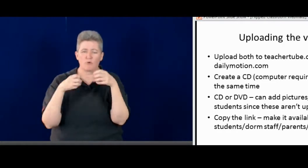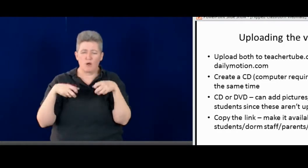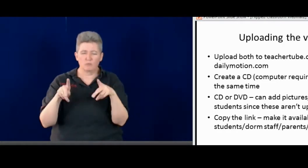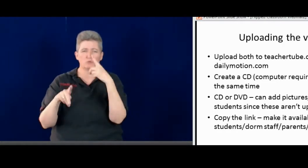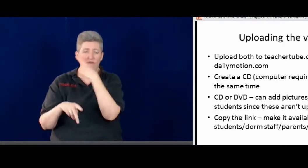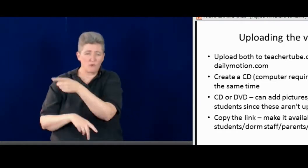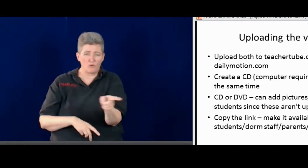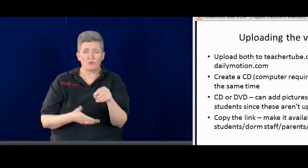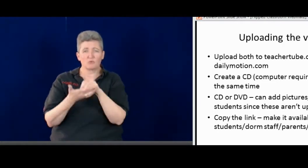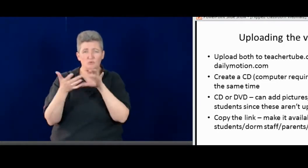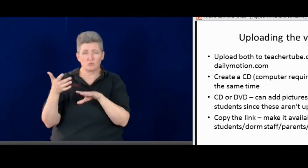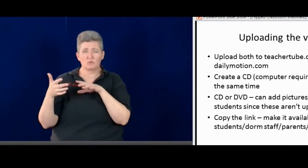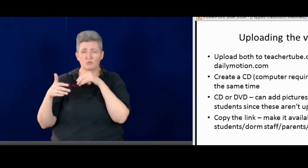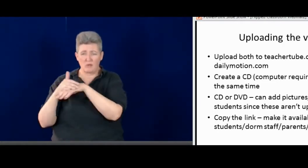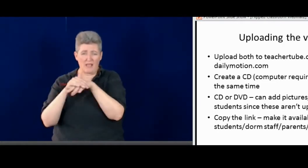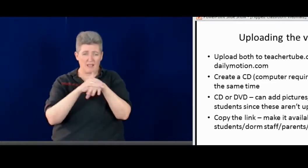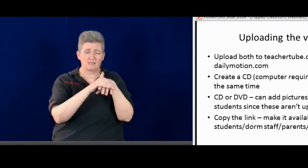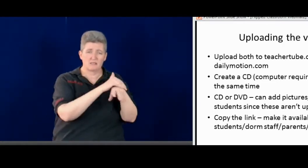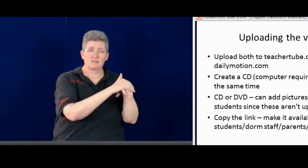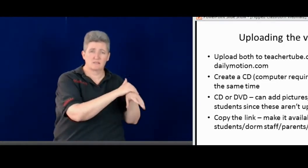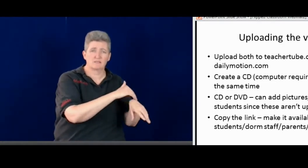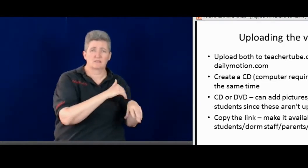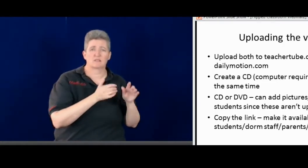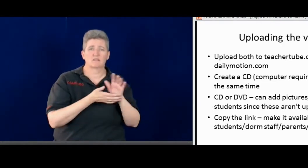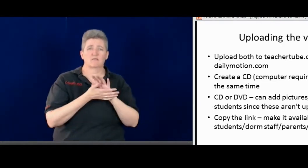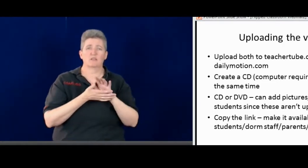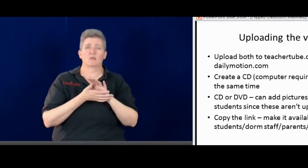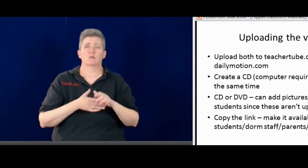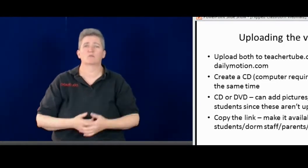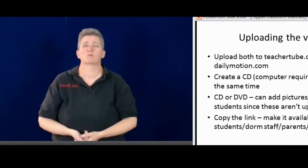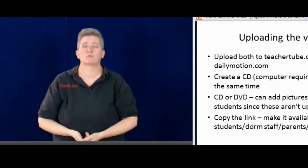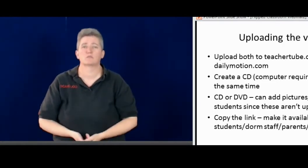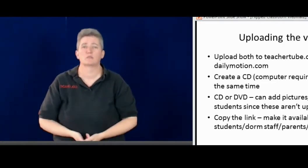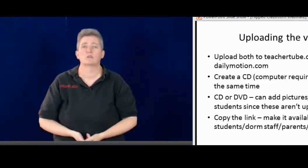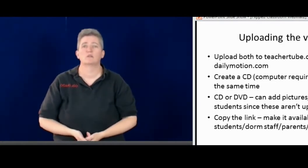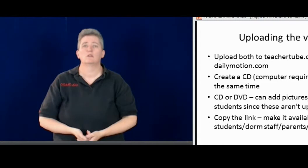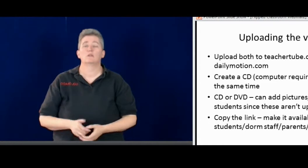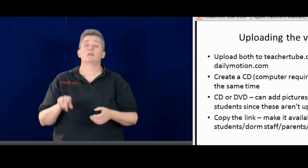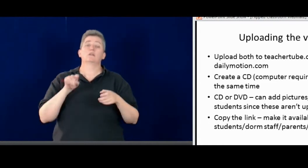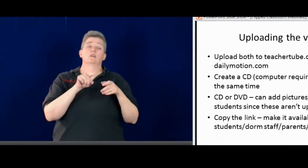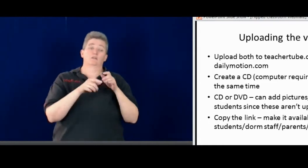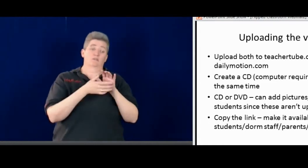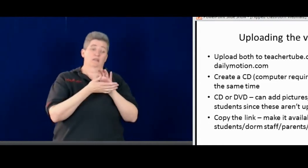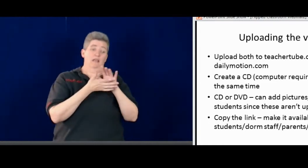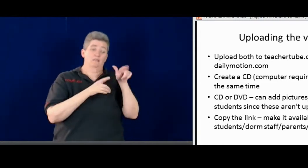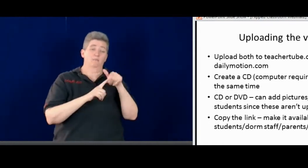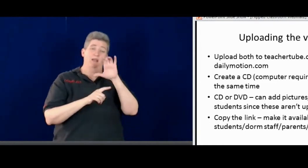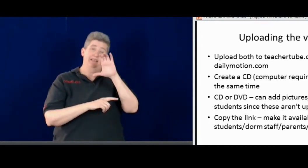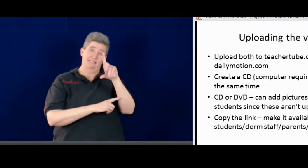So I'm really trying to provide a lot of different ways that the students can have access to the videos.